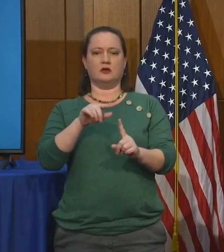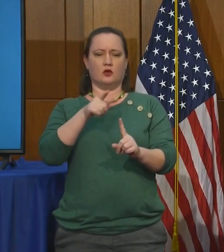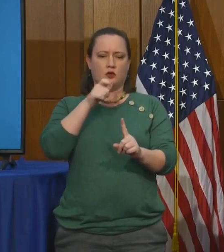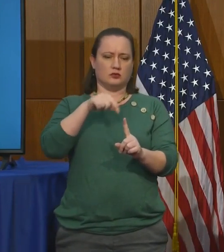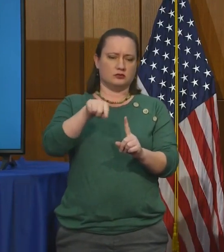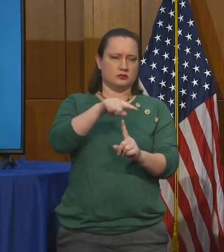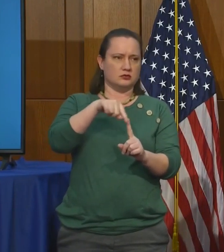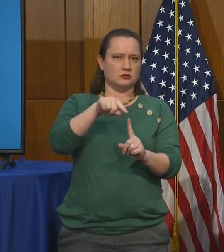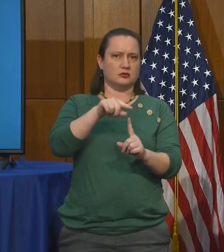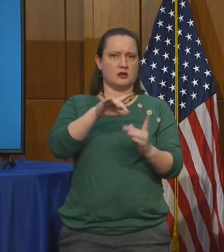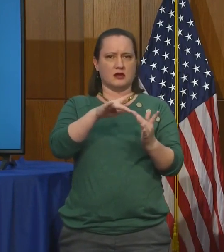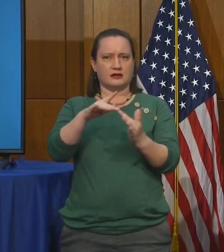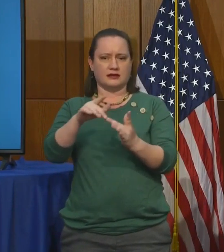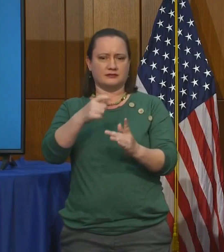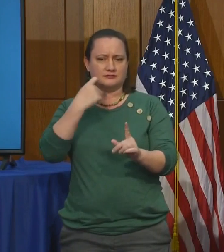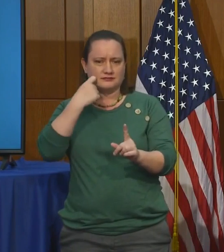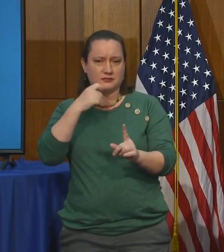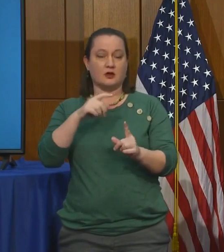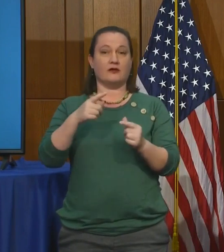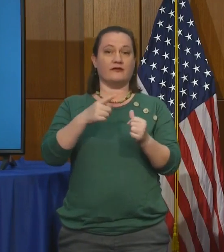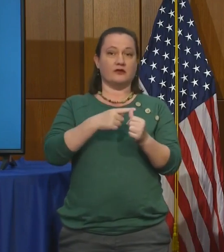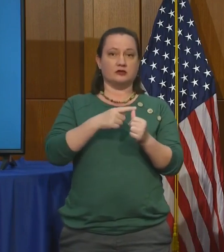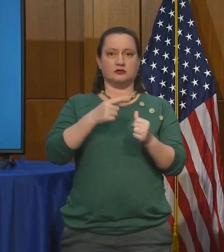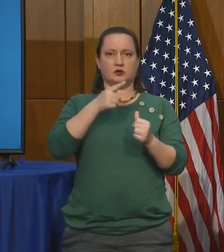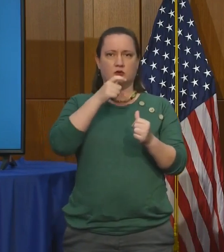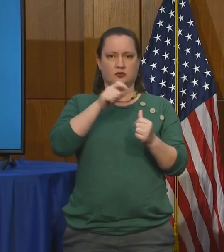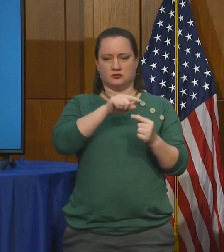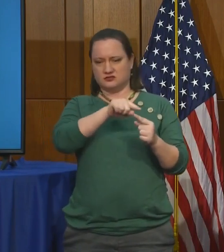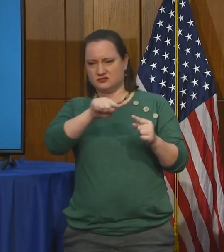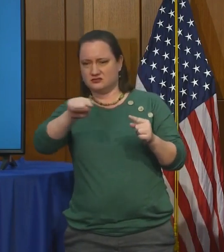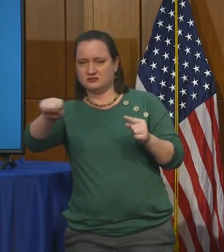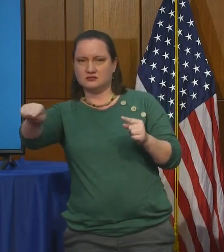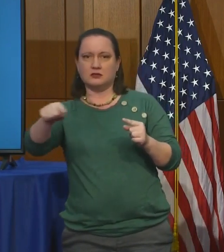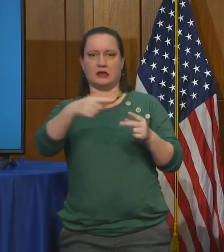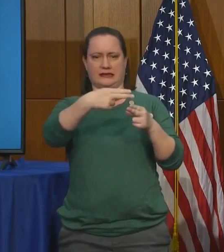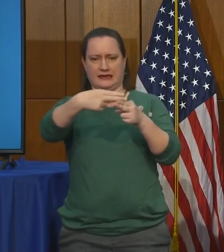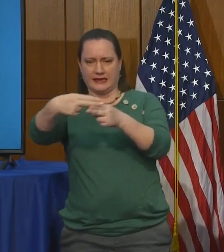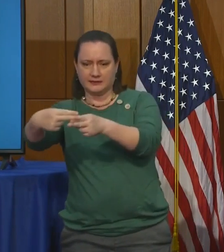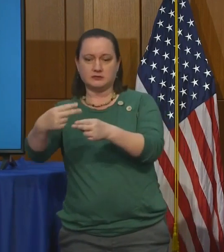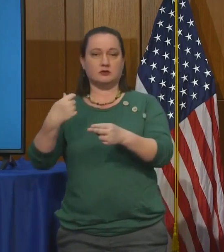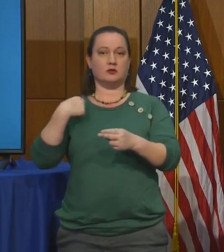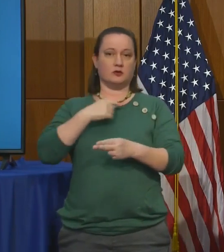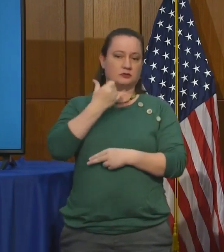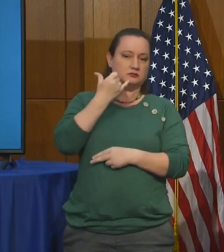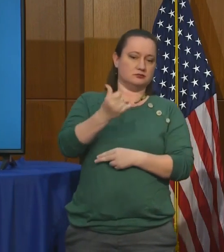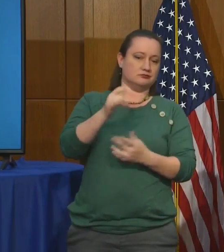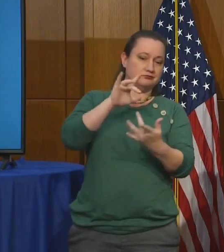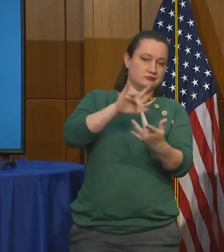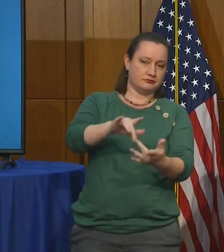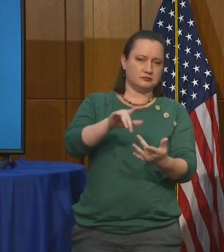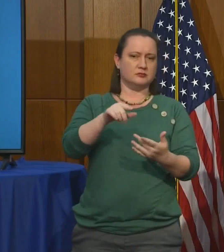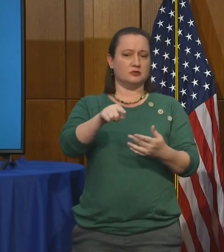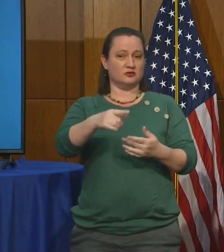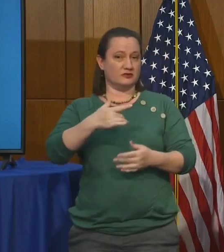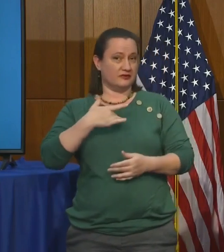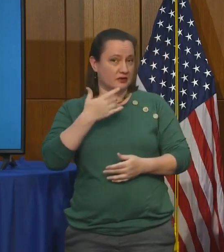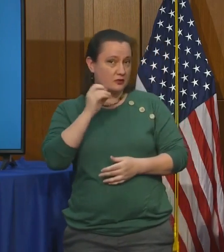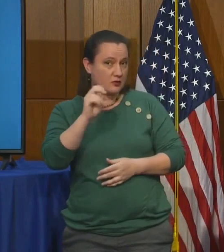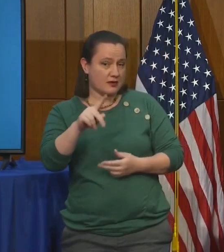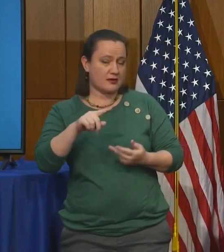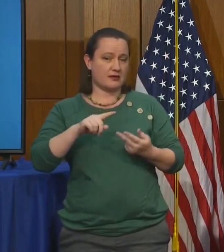of all want to find out whether or not they're feeling well, what their symptoms are, and so on. If it appears through that